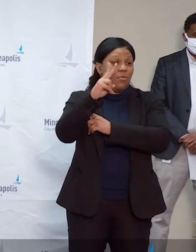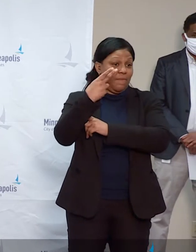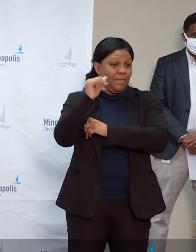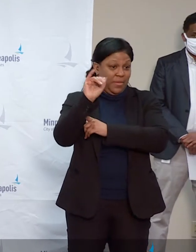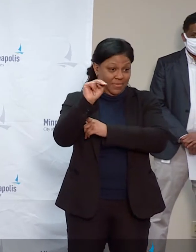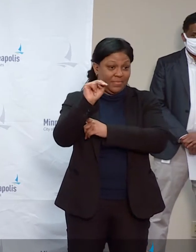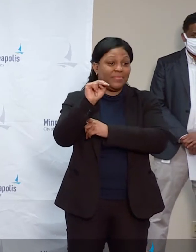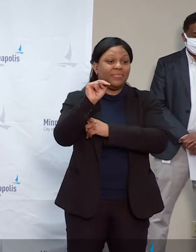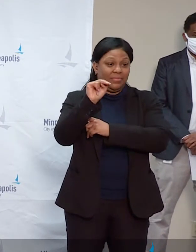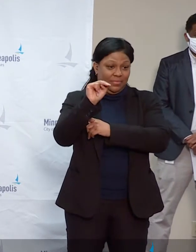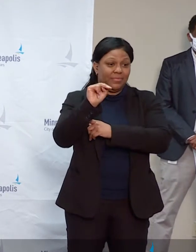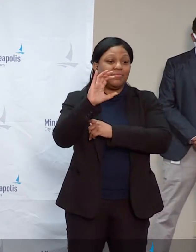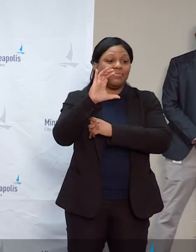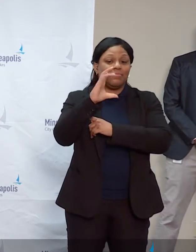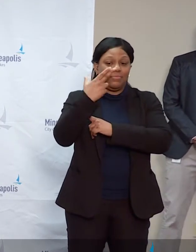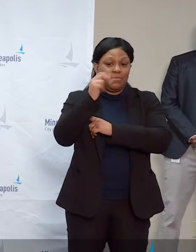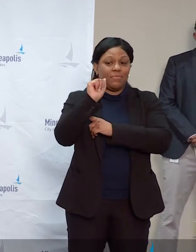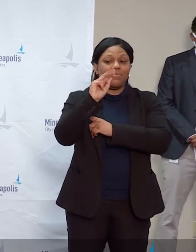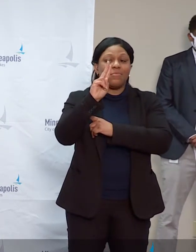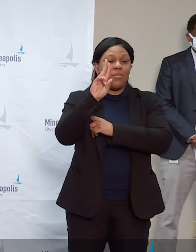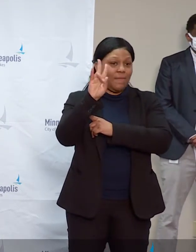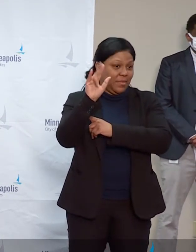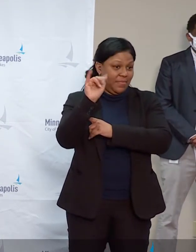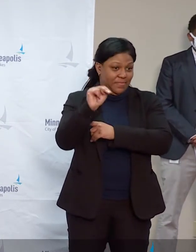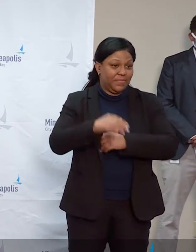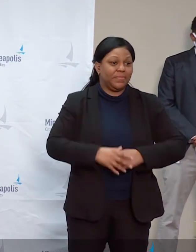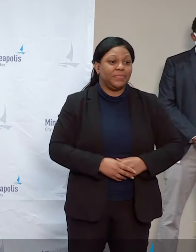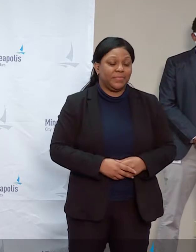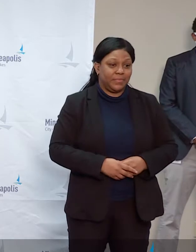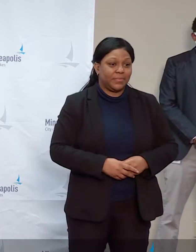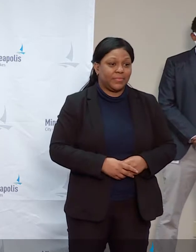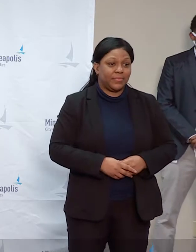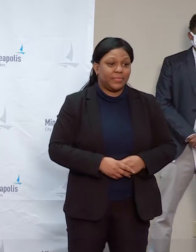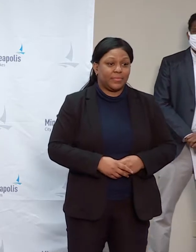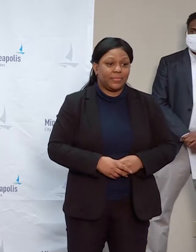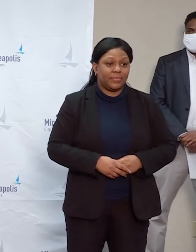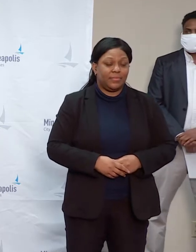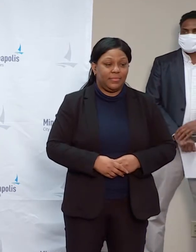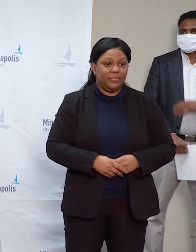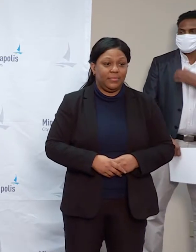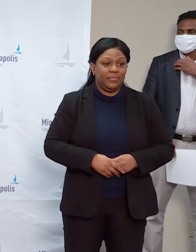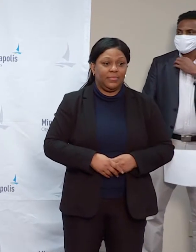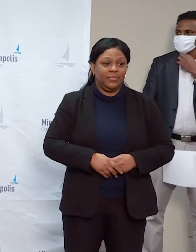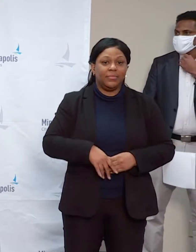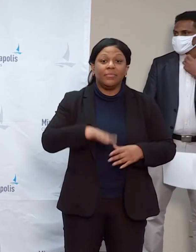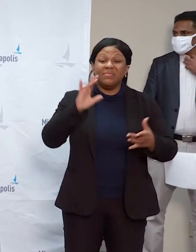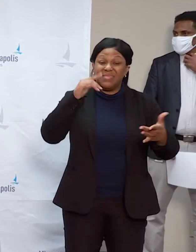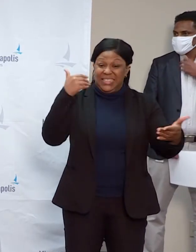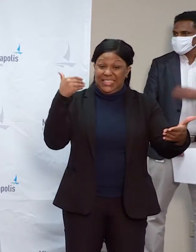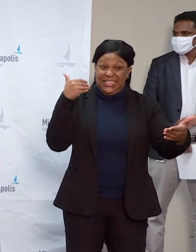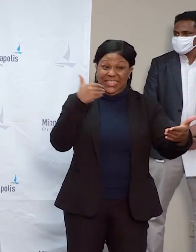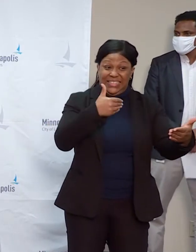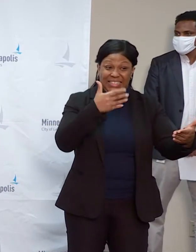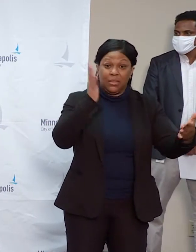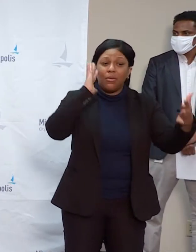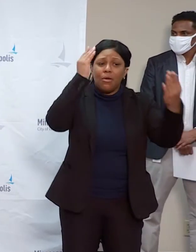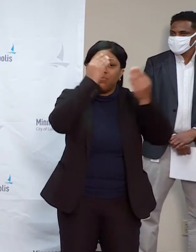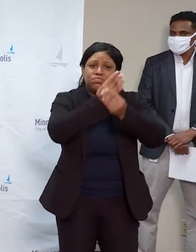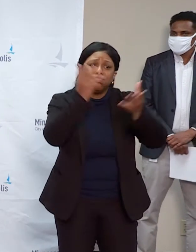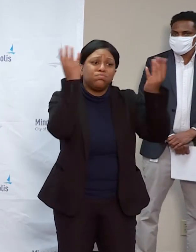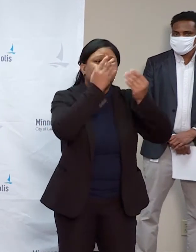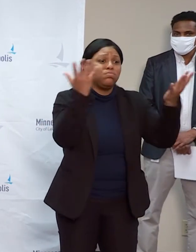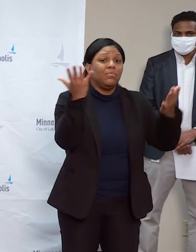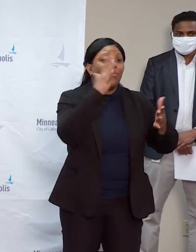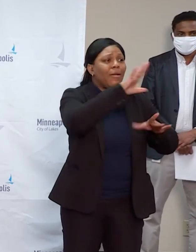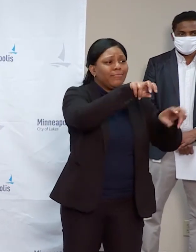trial as we head closer and closer to both jury deliberations as well as the verdict. Today's briefing is predominantly focused on